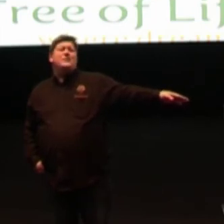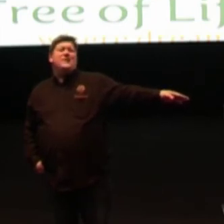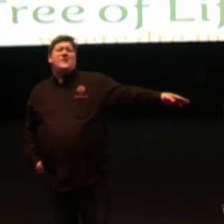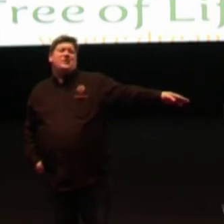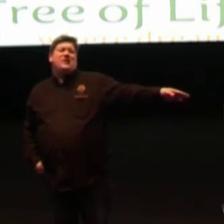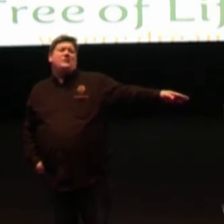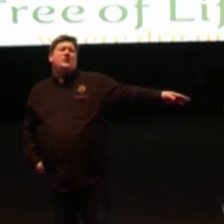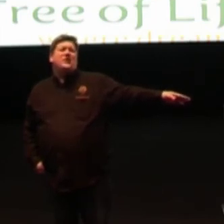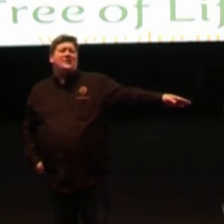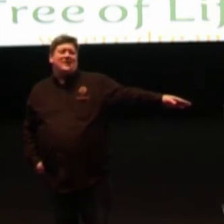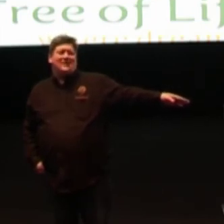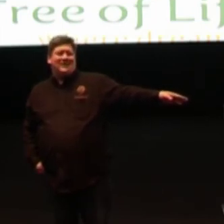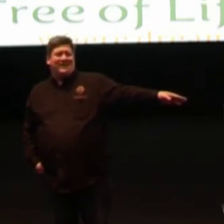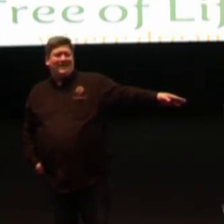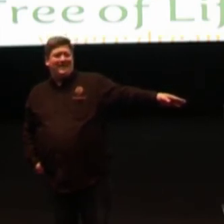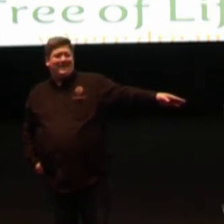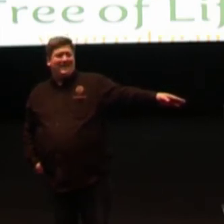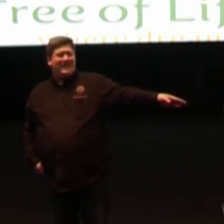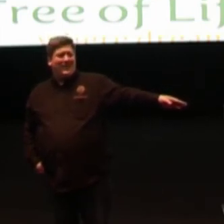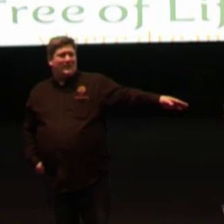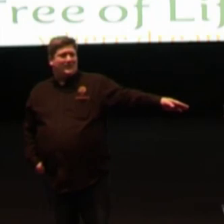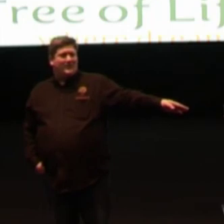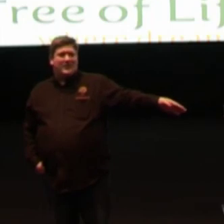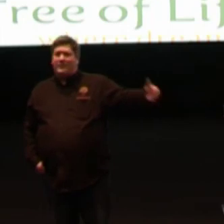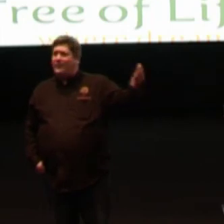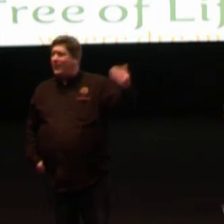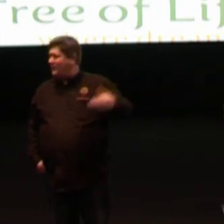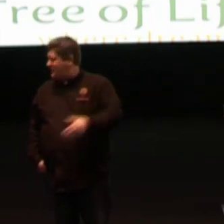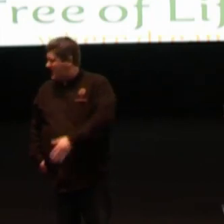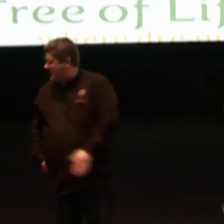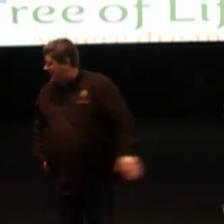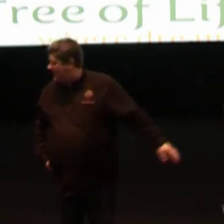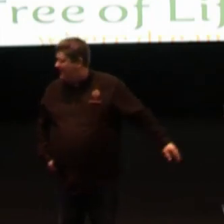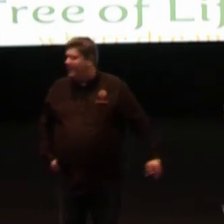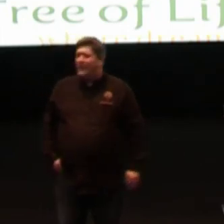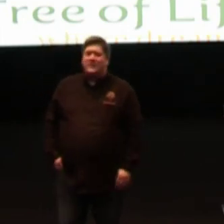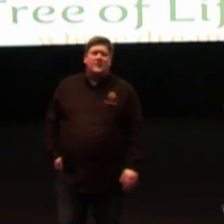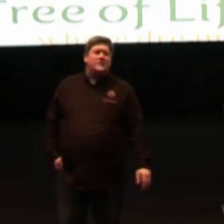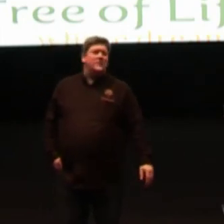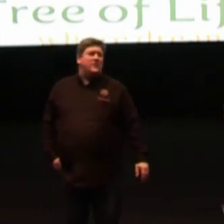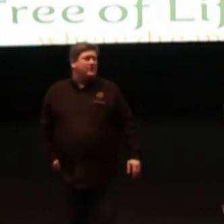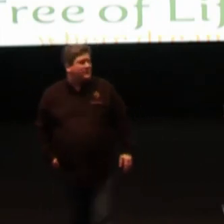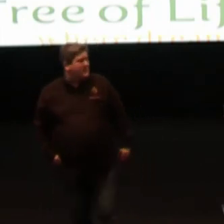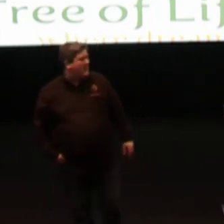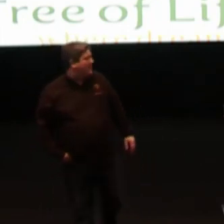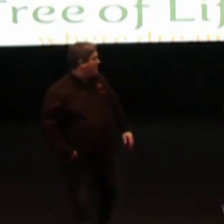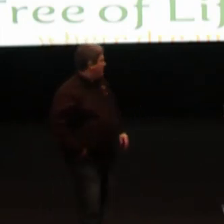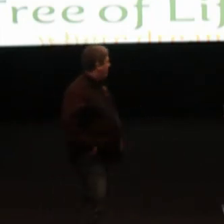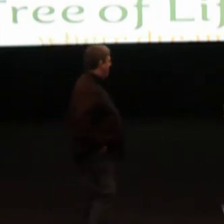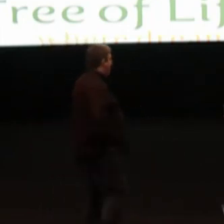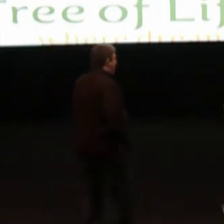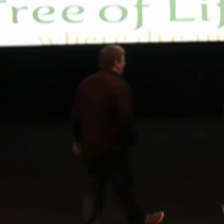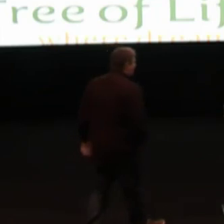Because he loves me as much as he loves Jesus. Awesome. So just come forward and stand here. We're to see some miracles today.